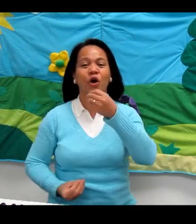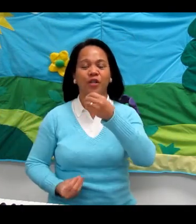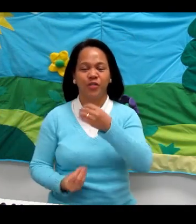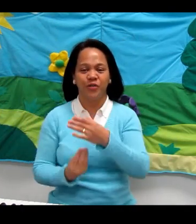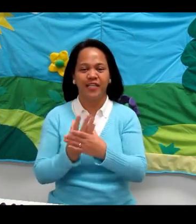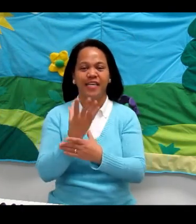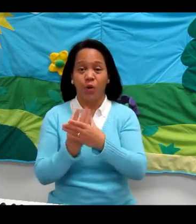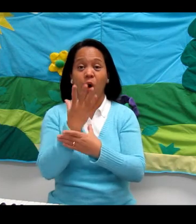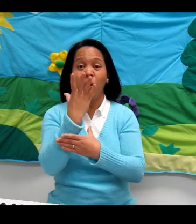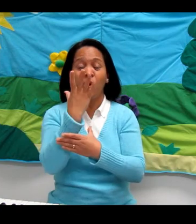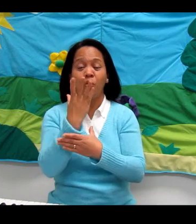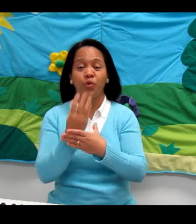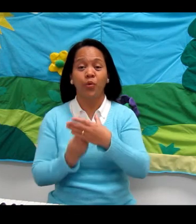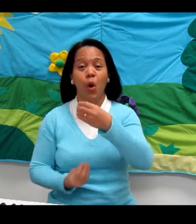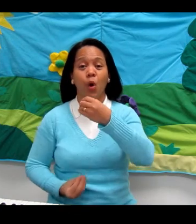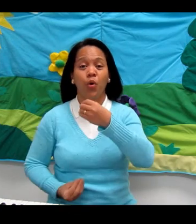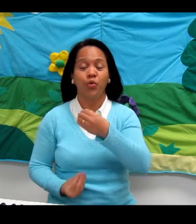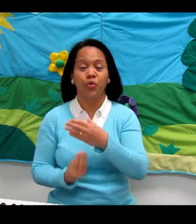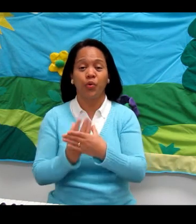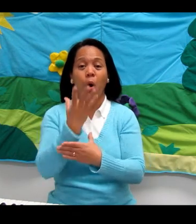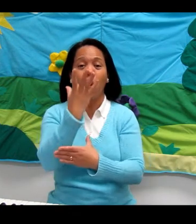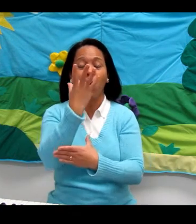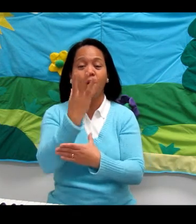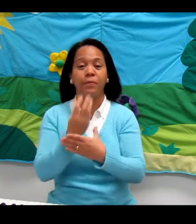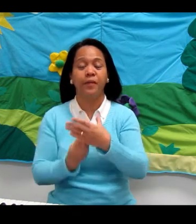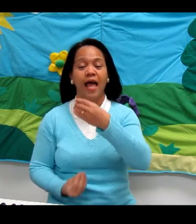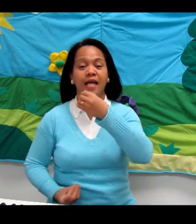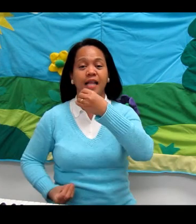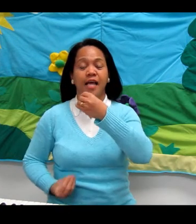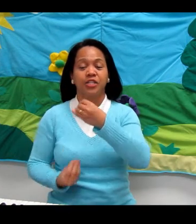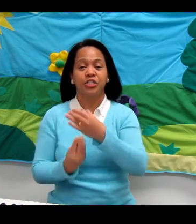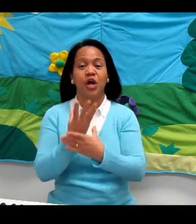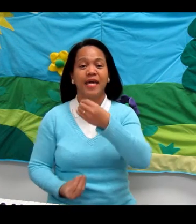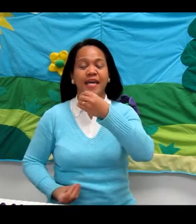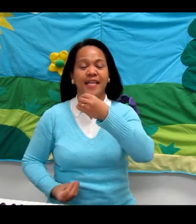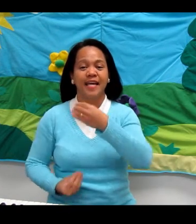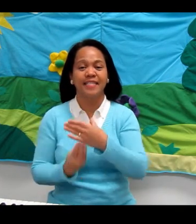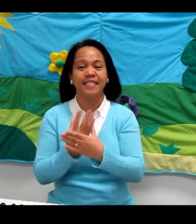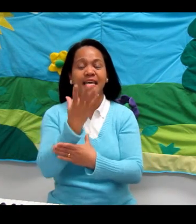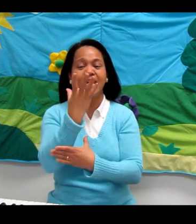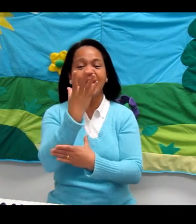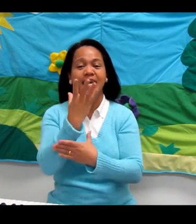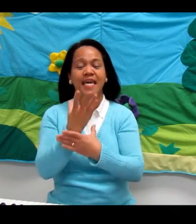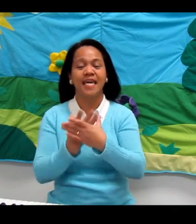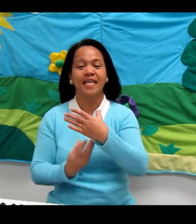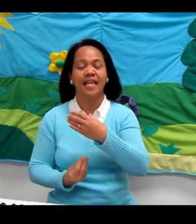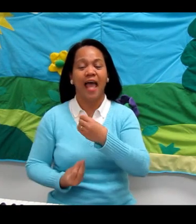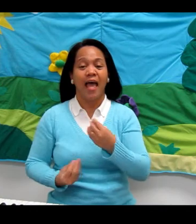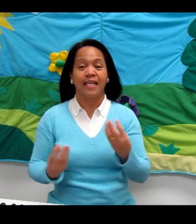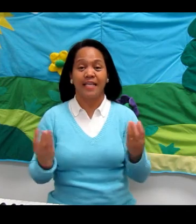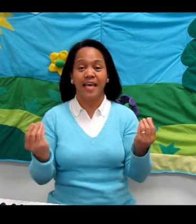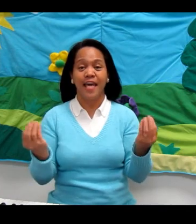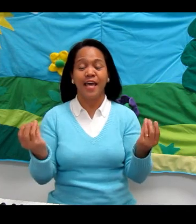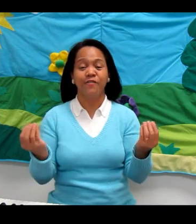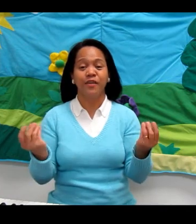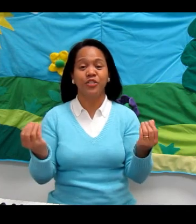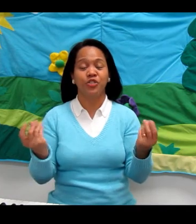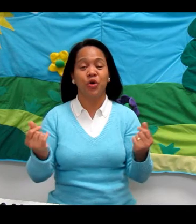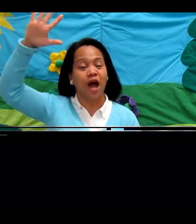need. Grow, grow, grow a plant, starting with a seed. Give it soil,